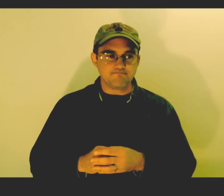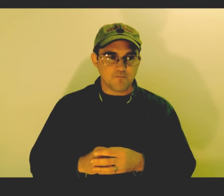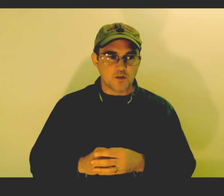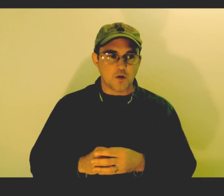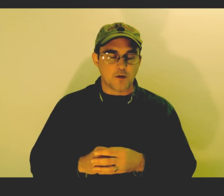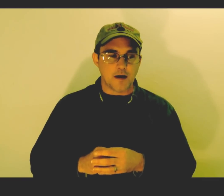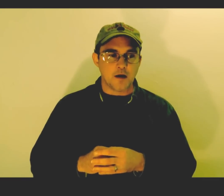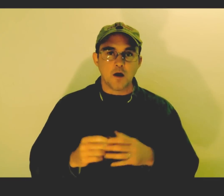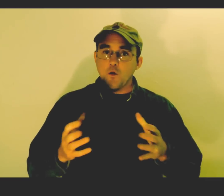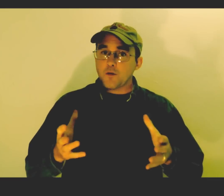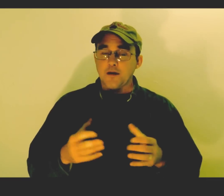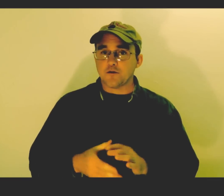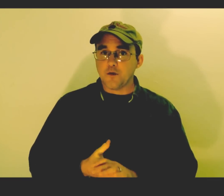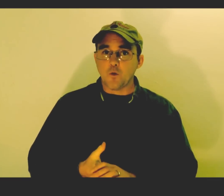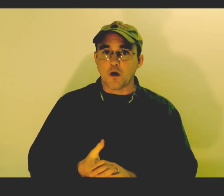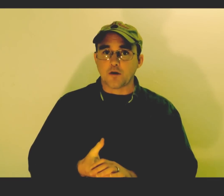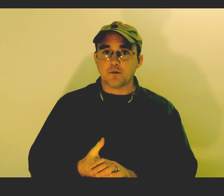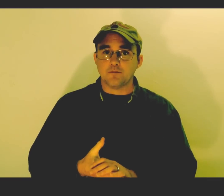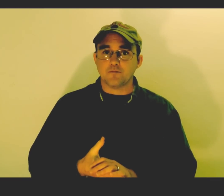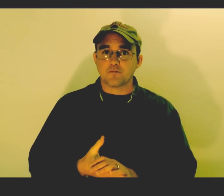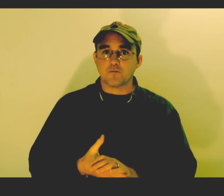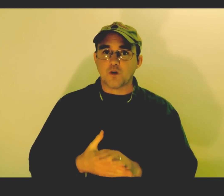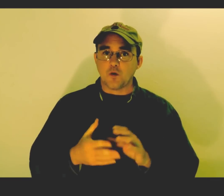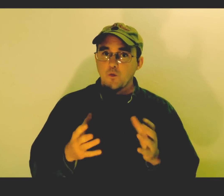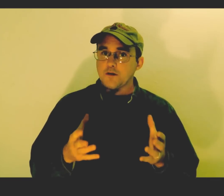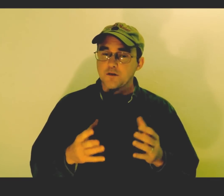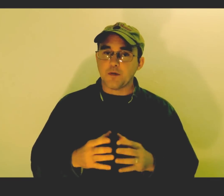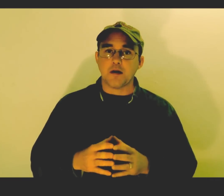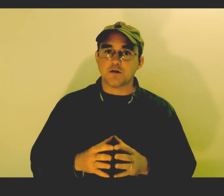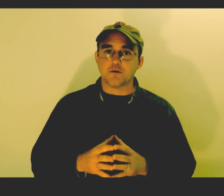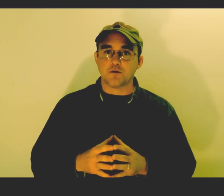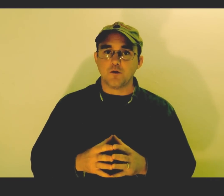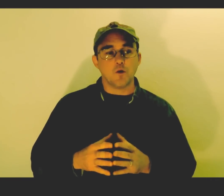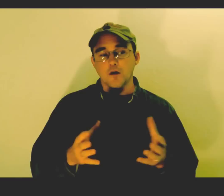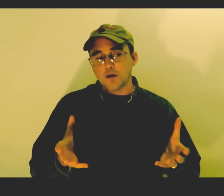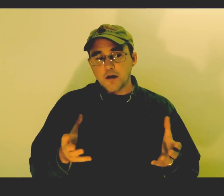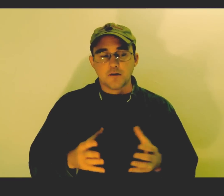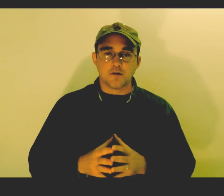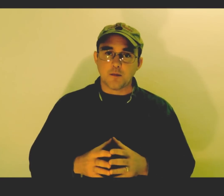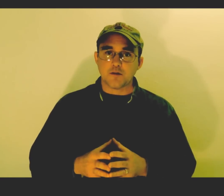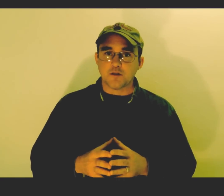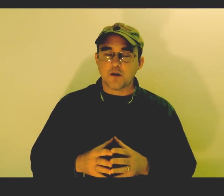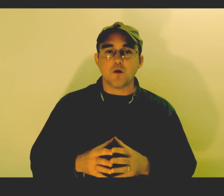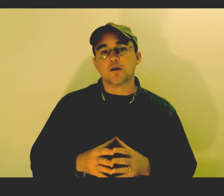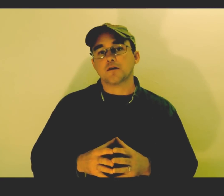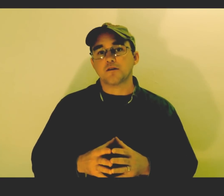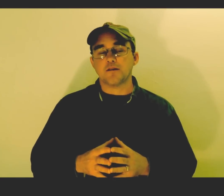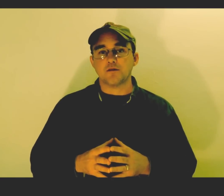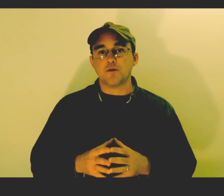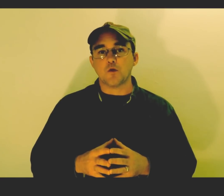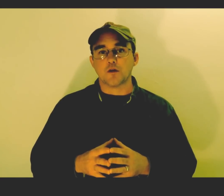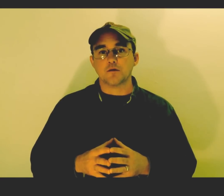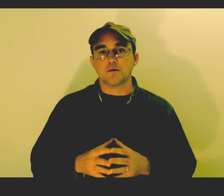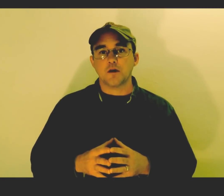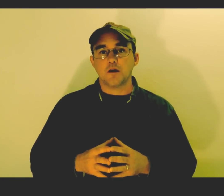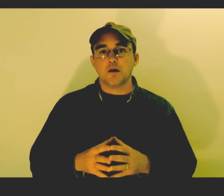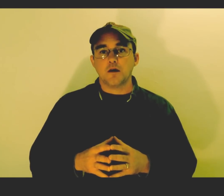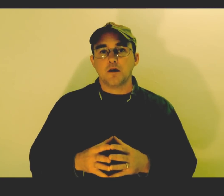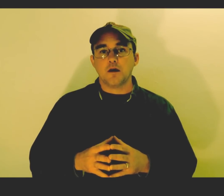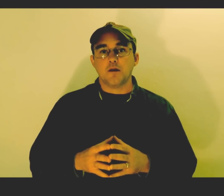You know, okay, what about your fill water? You know, what's the pH of your fill water? He says, I'm on city water at 7.4. And